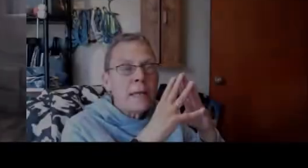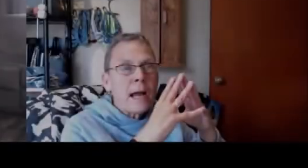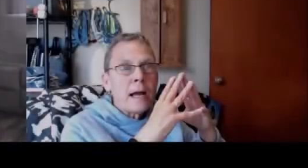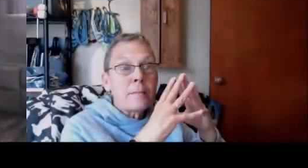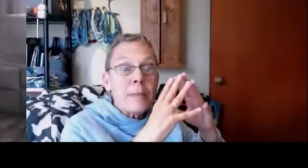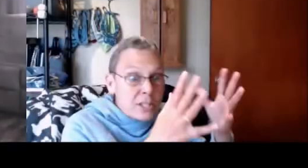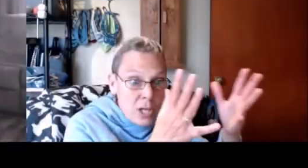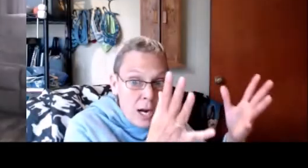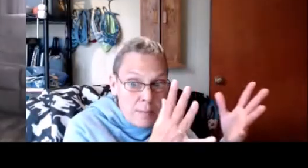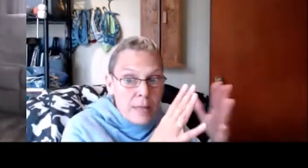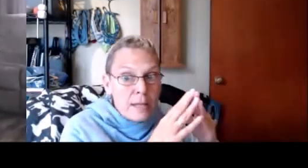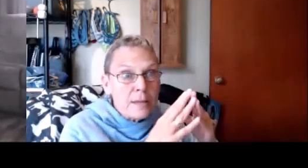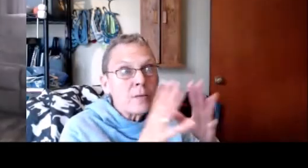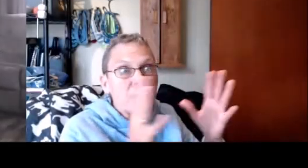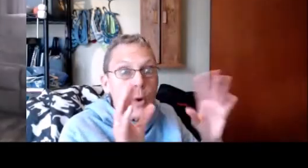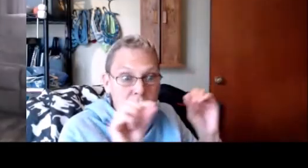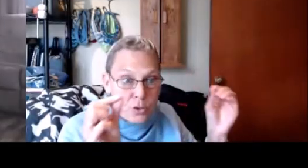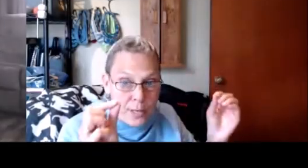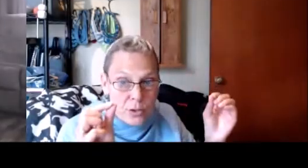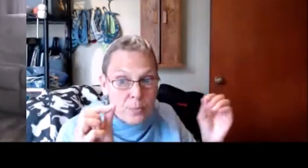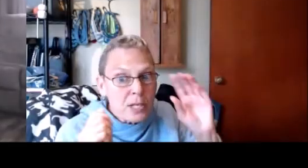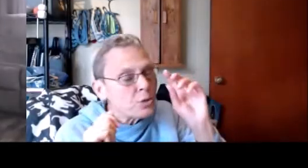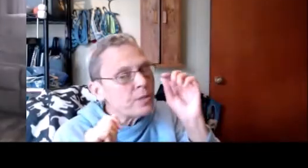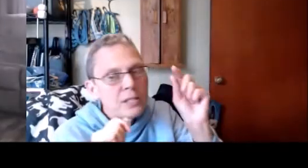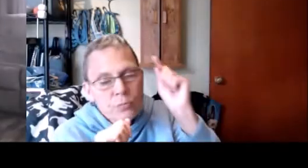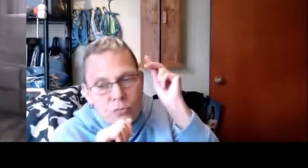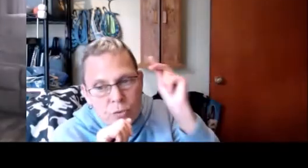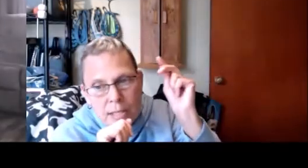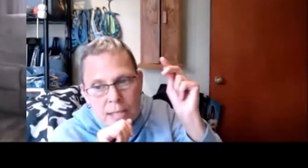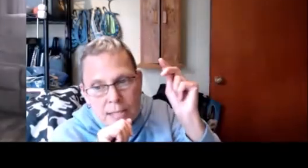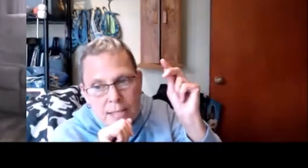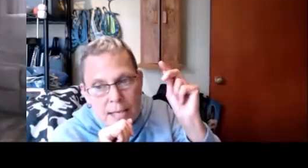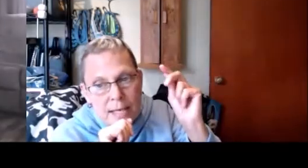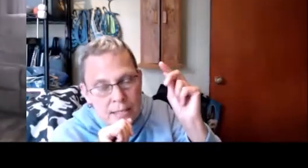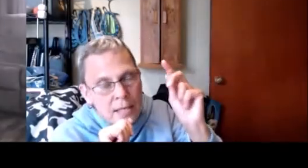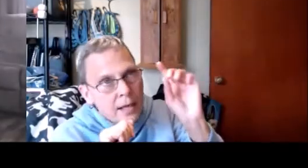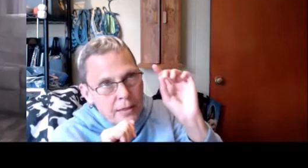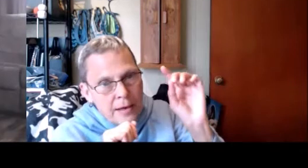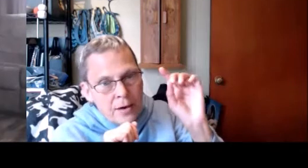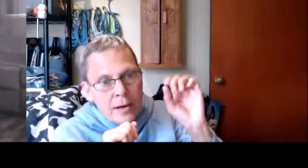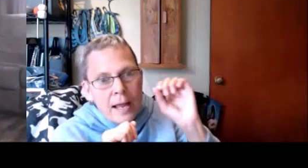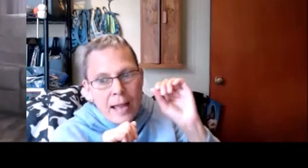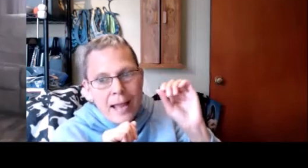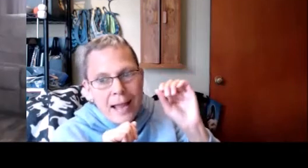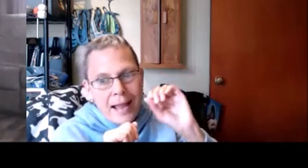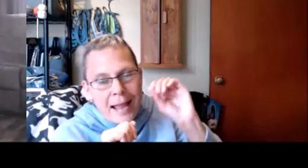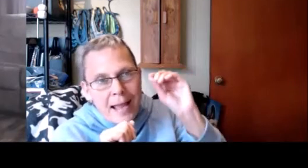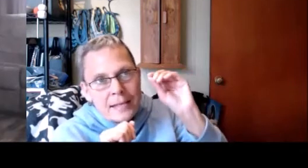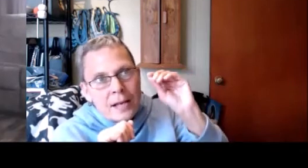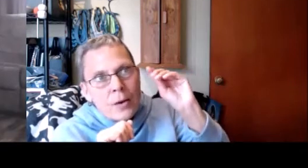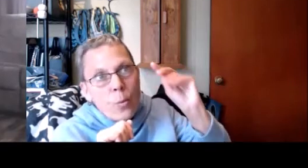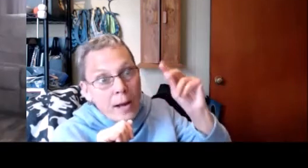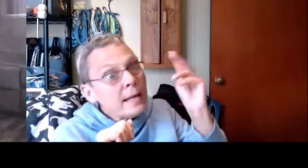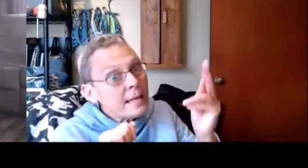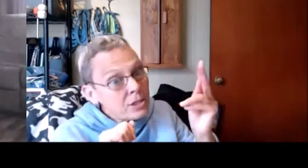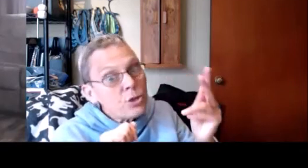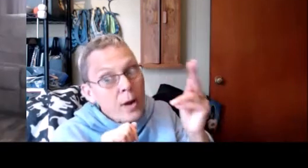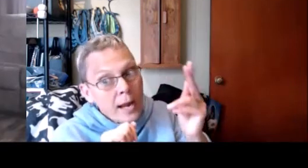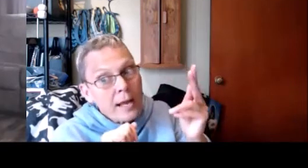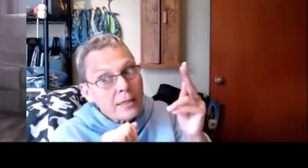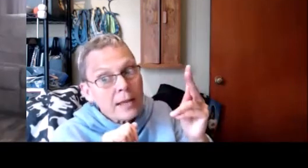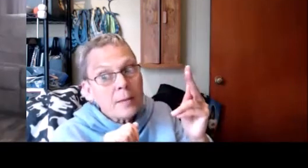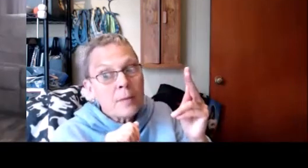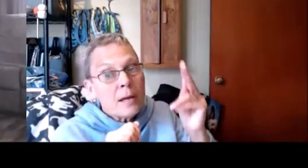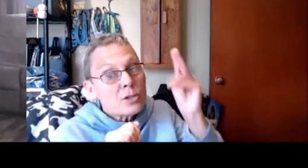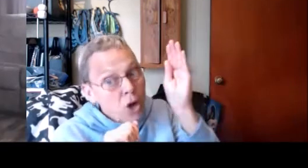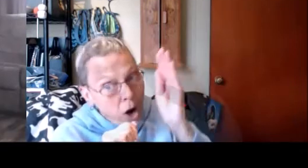The next time that you have a stranger, because you did some really nice things there, and one is